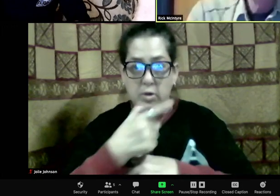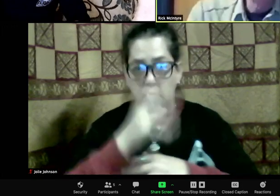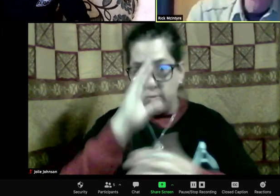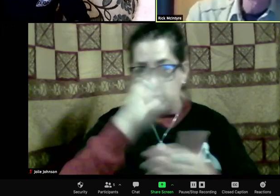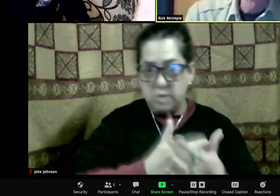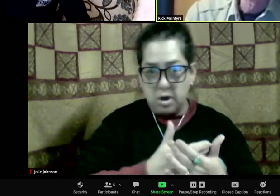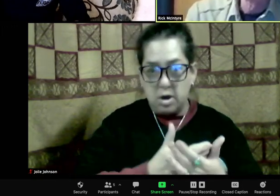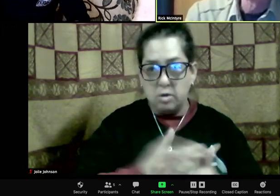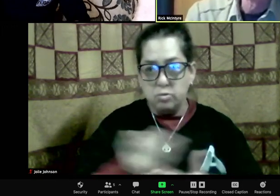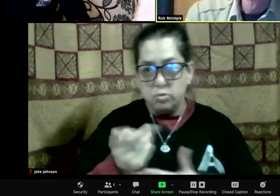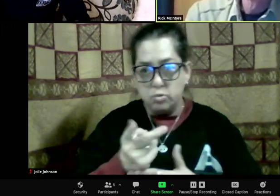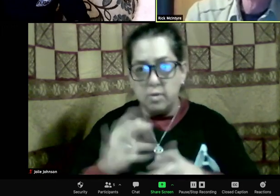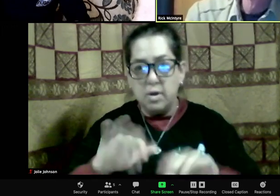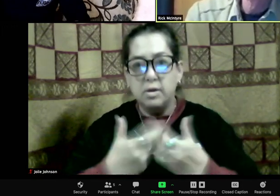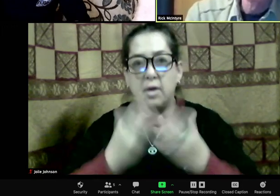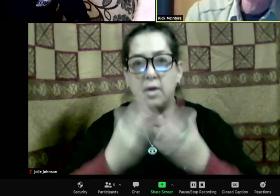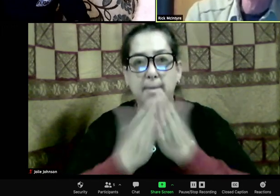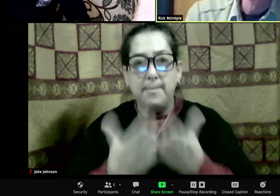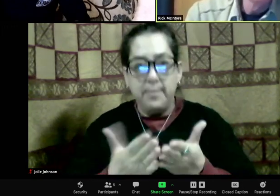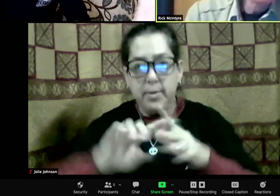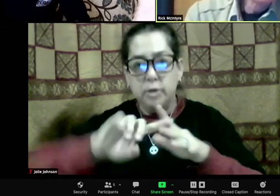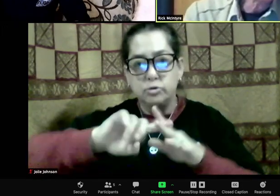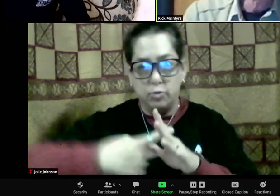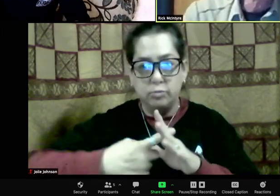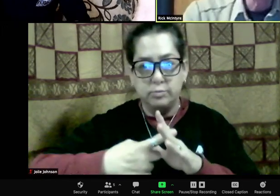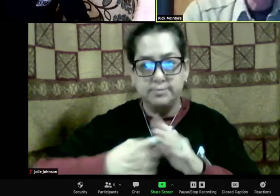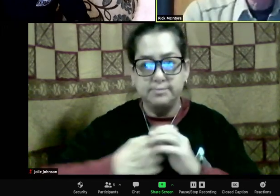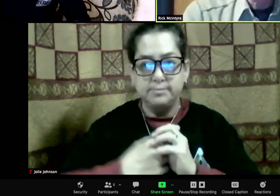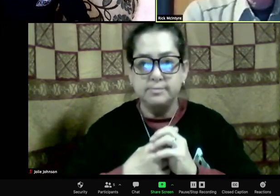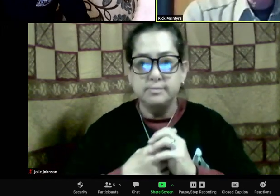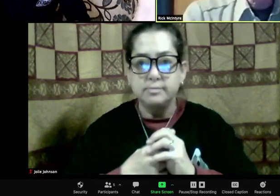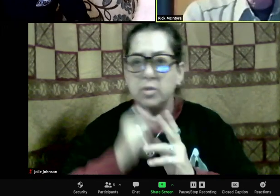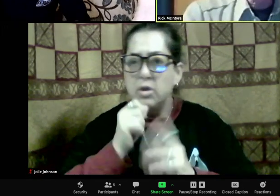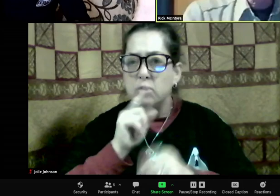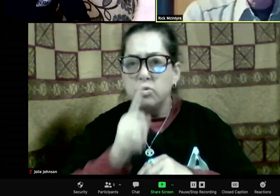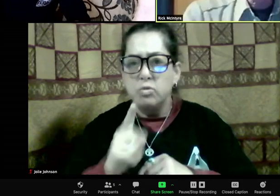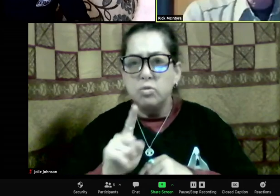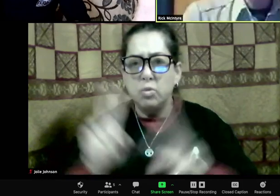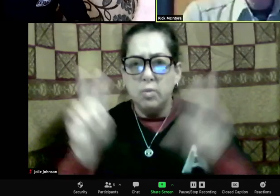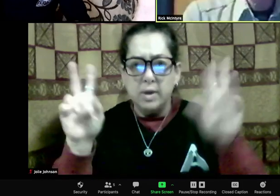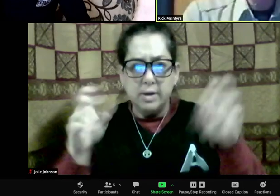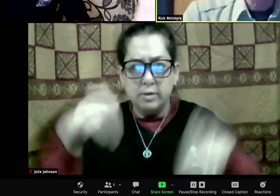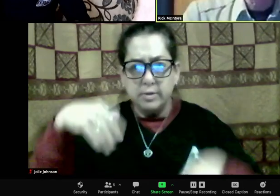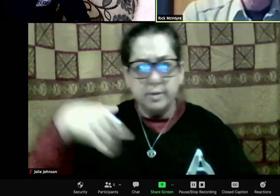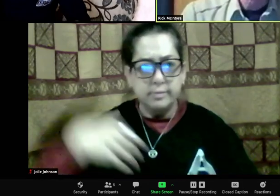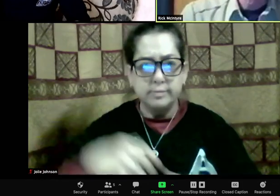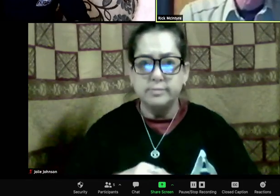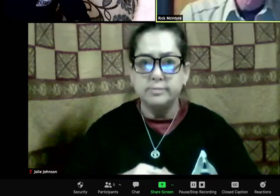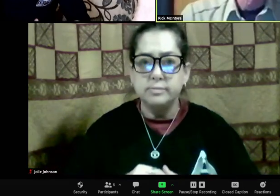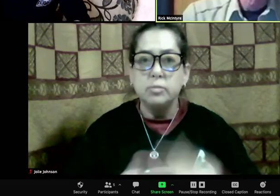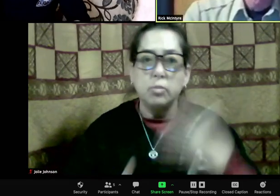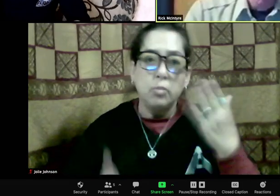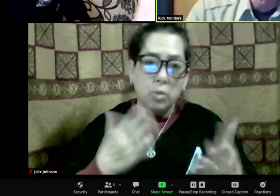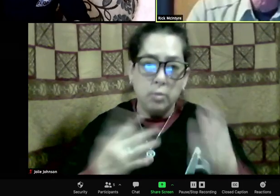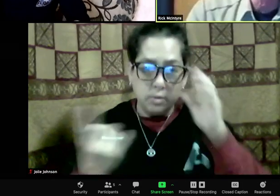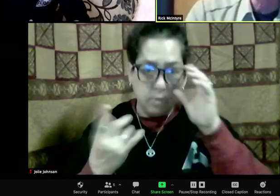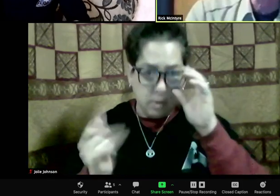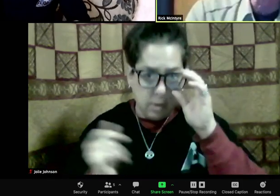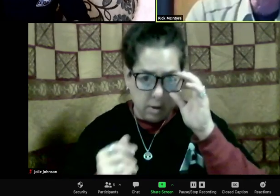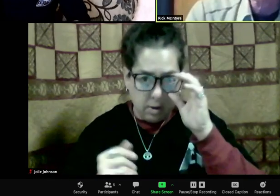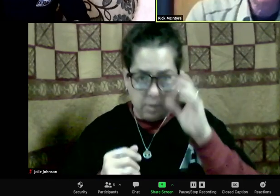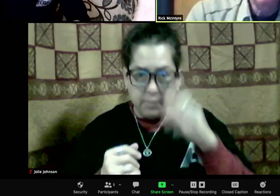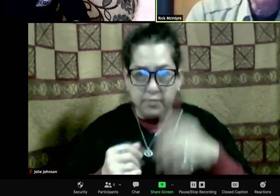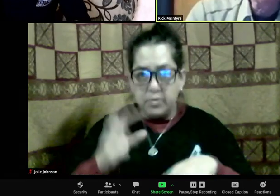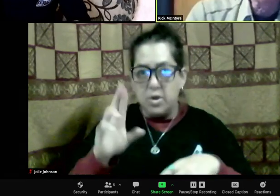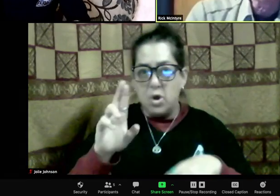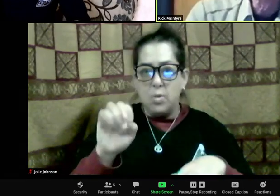son, Wolf 253, was at least, I guess you could say, the acting alpha male, so there was